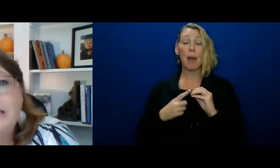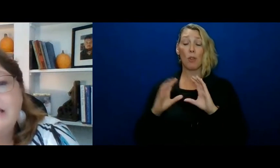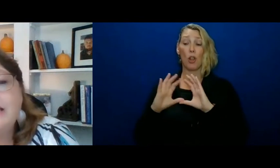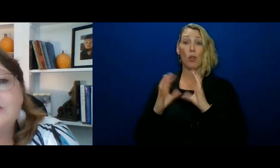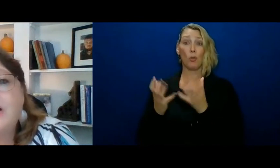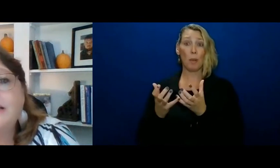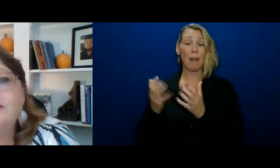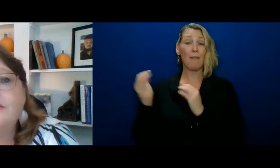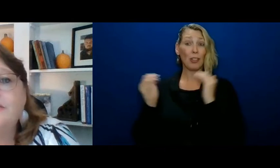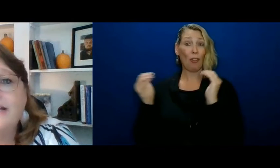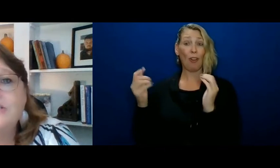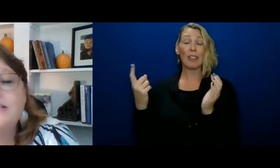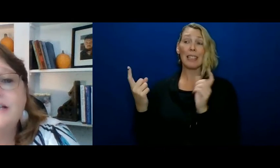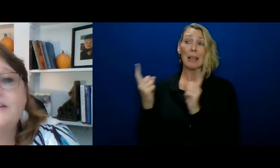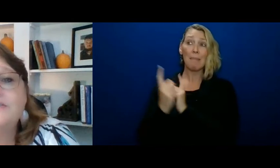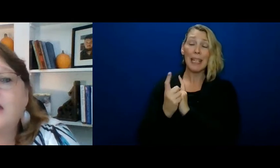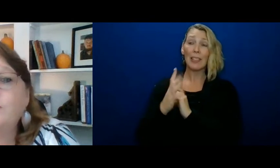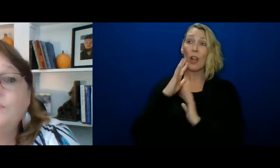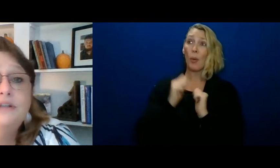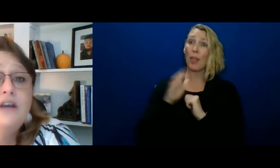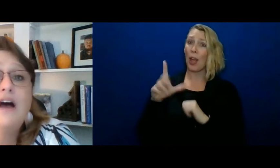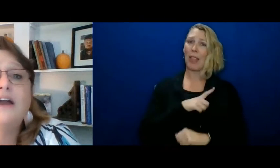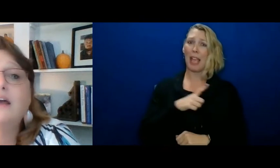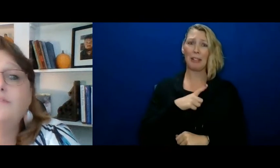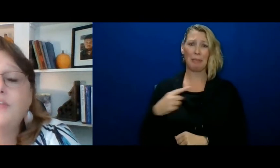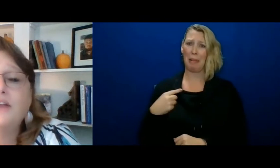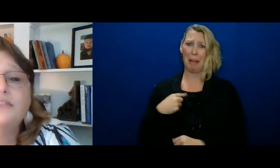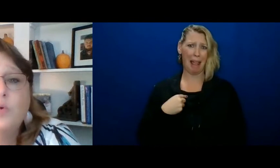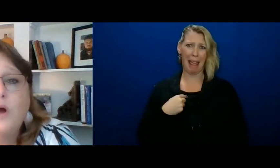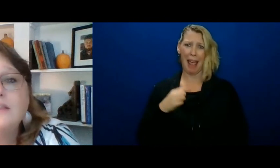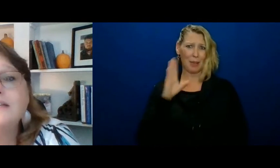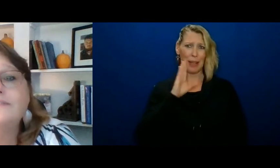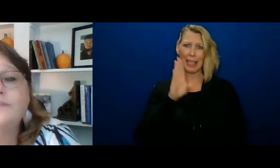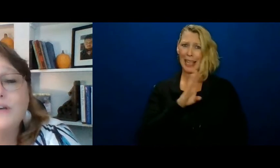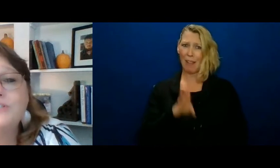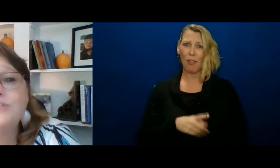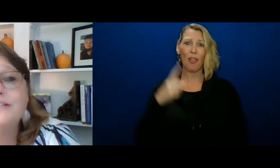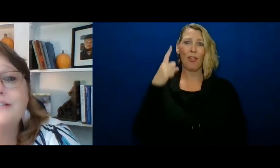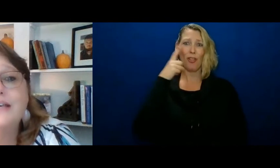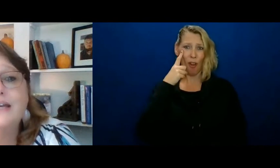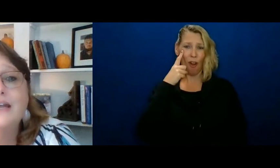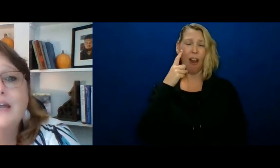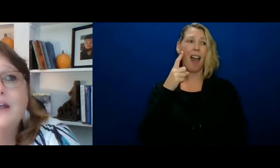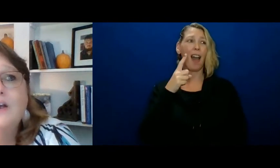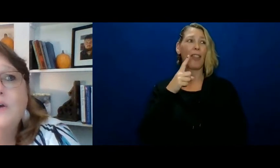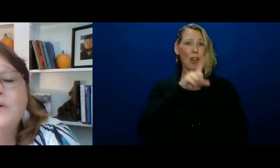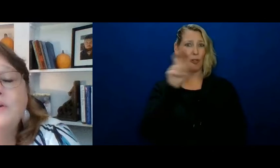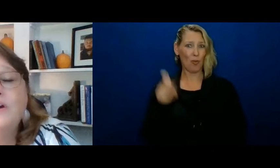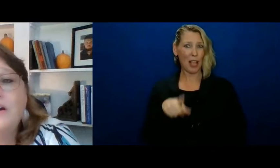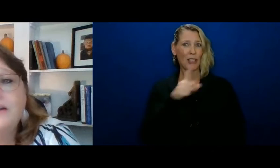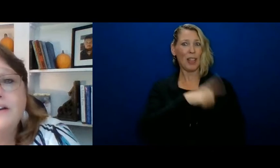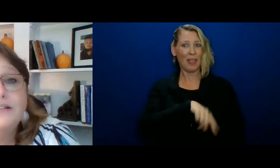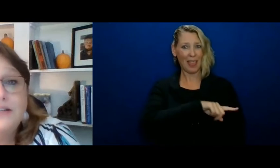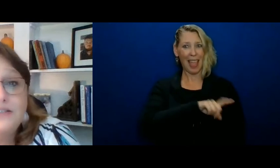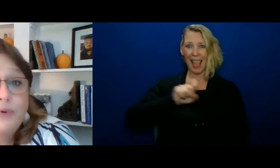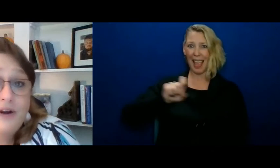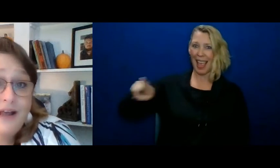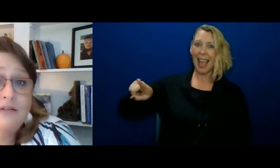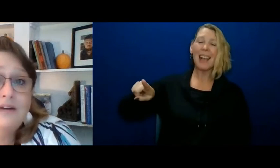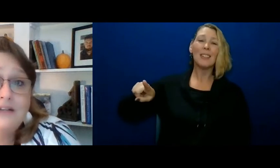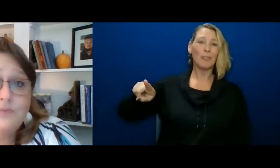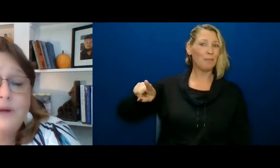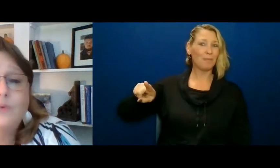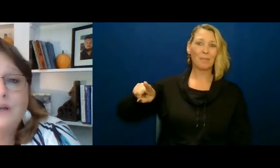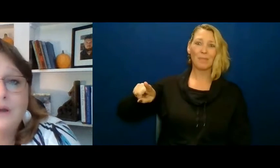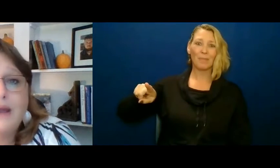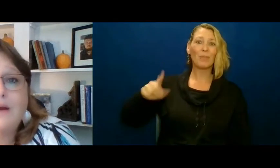meeting and talking to their legislators I would not have thought the quality of questions that our young adults brought